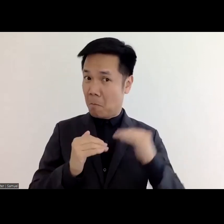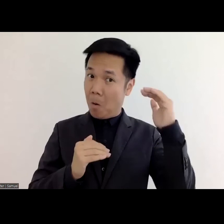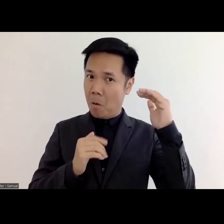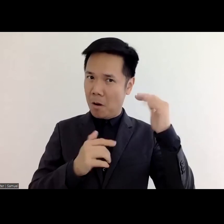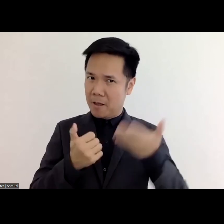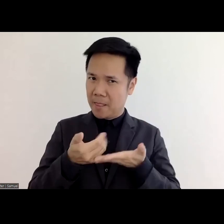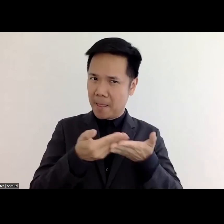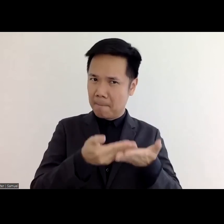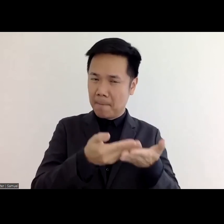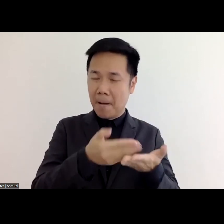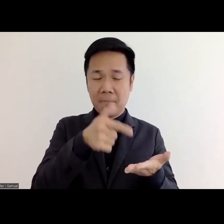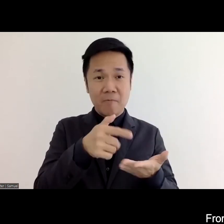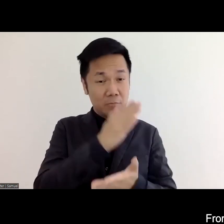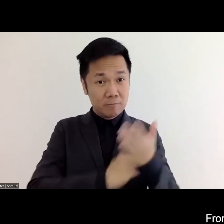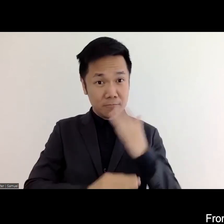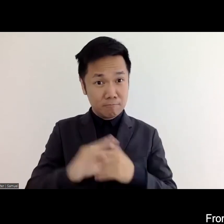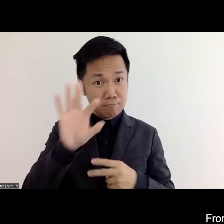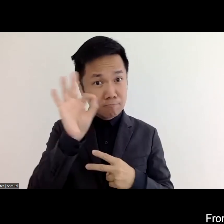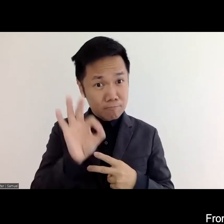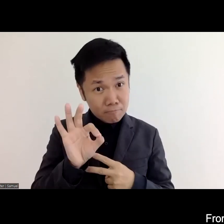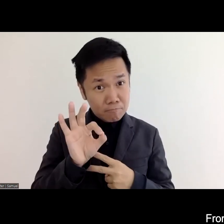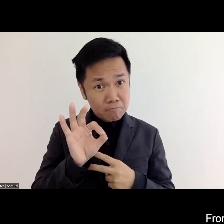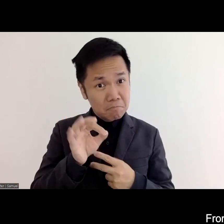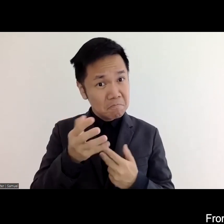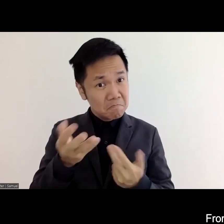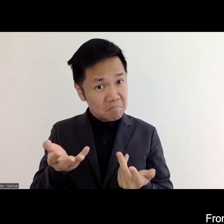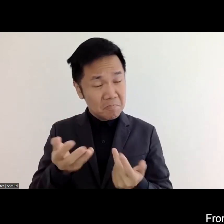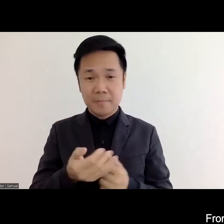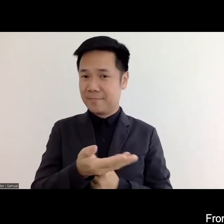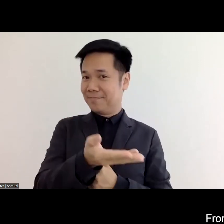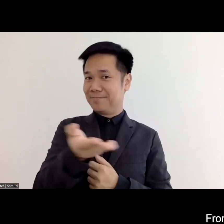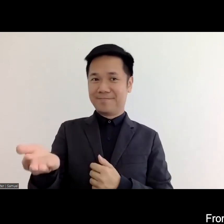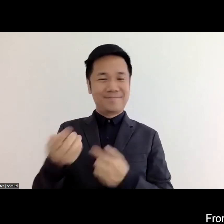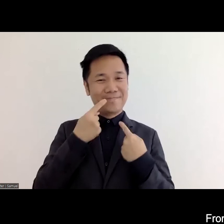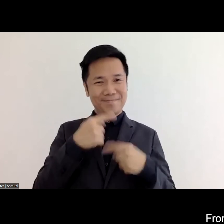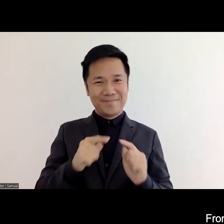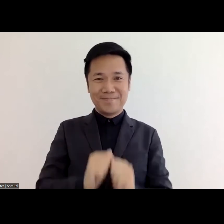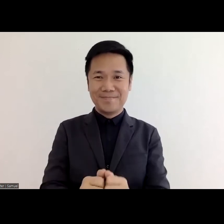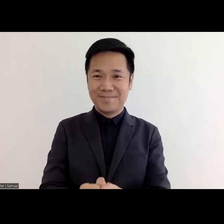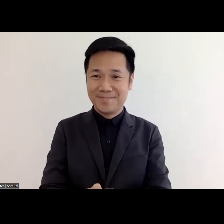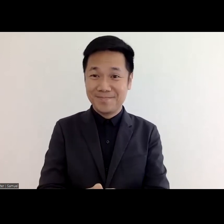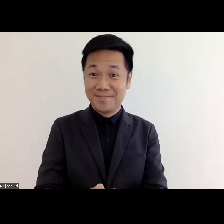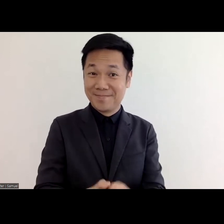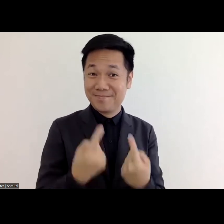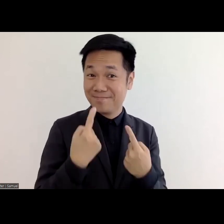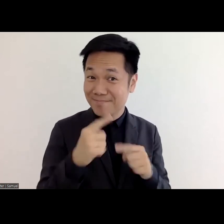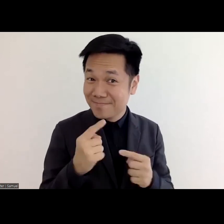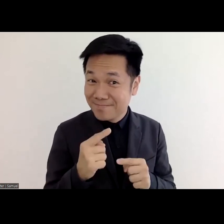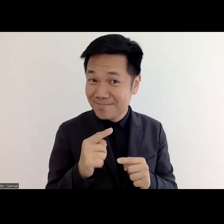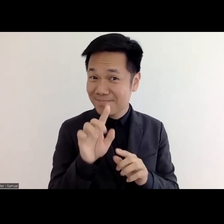from our speakers anyone would you like to respond this question